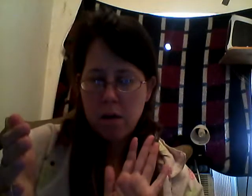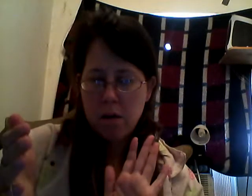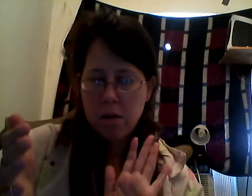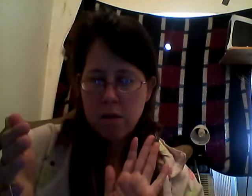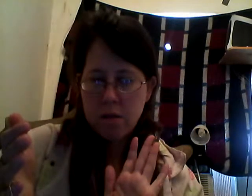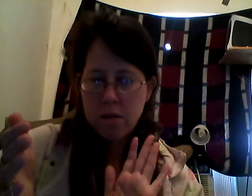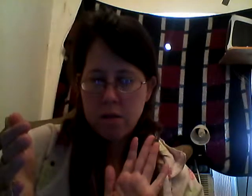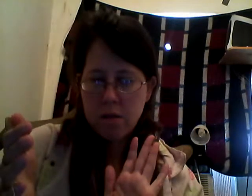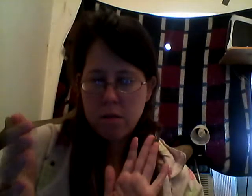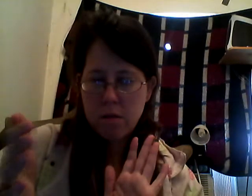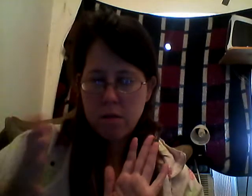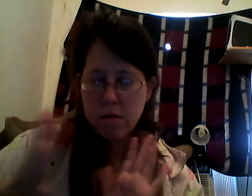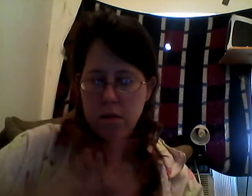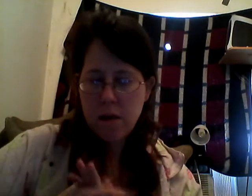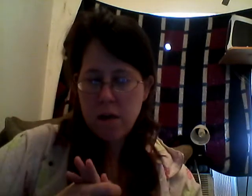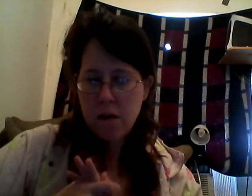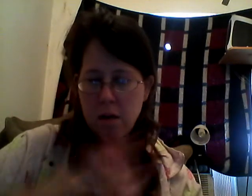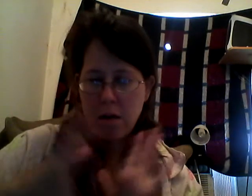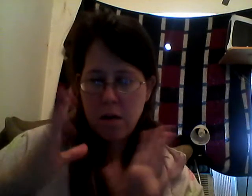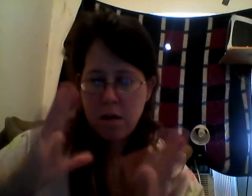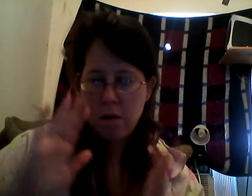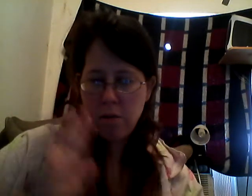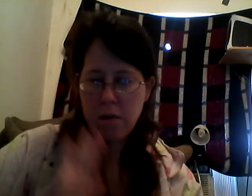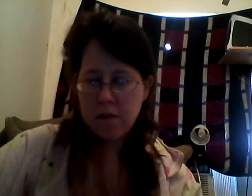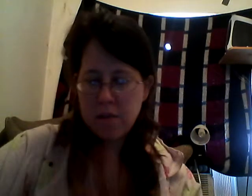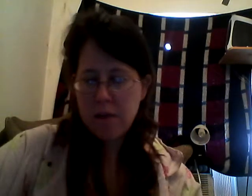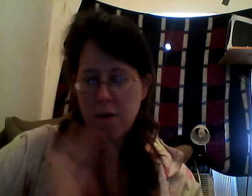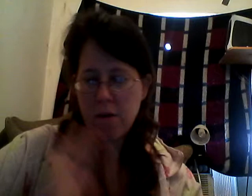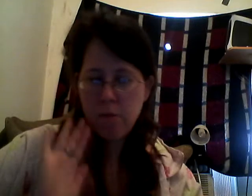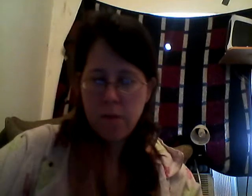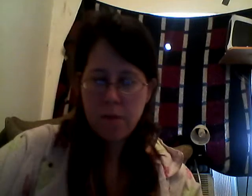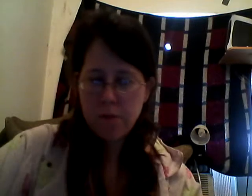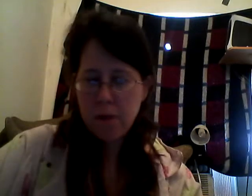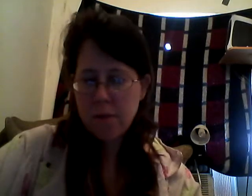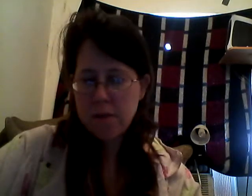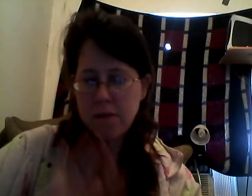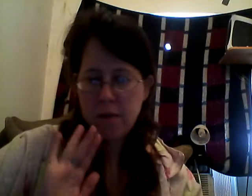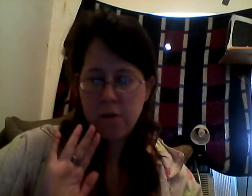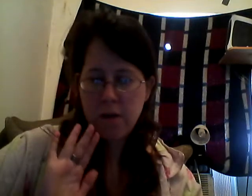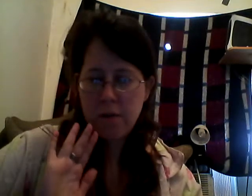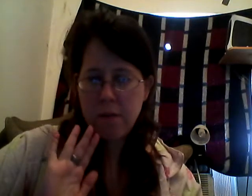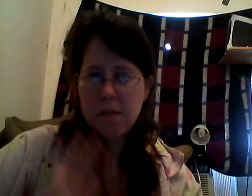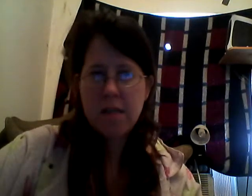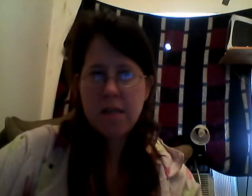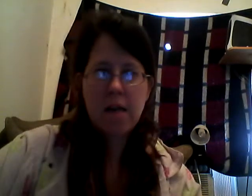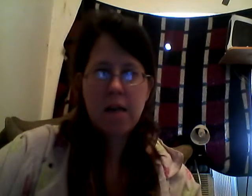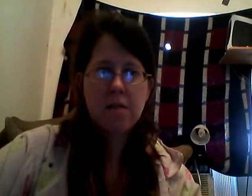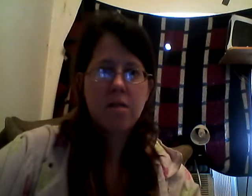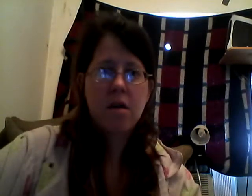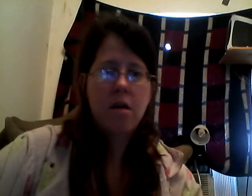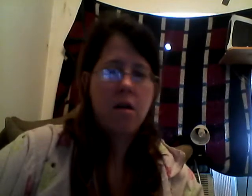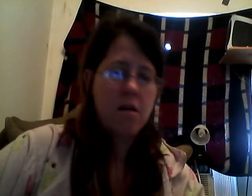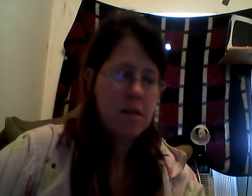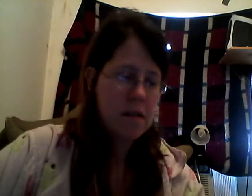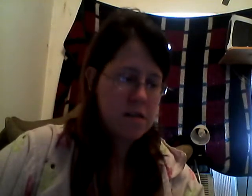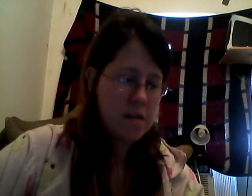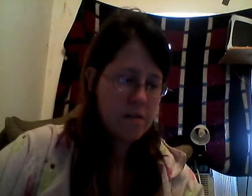take, and when I decide about what I'm doing about dinner and my snacks, that's definitely,